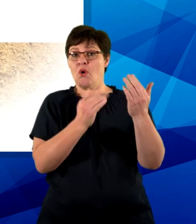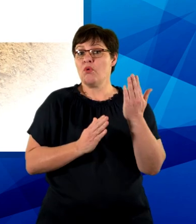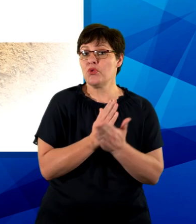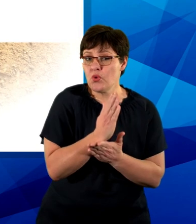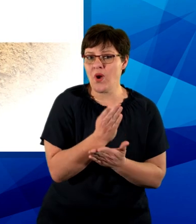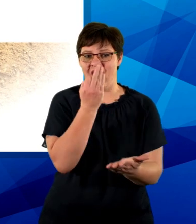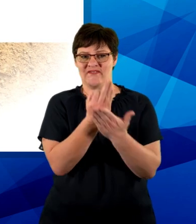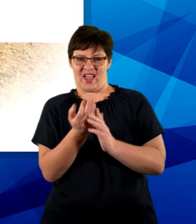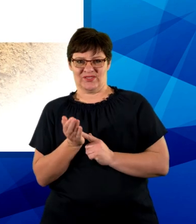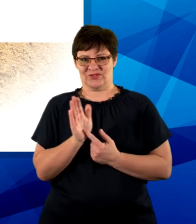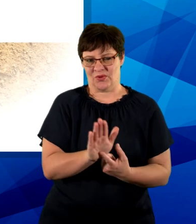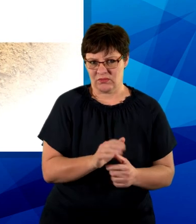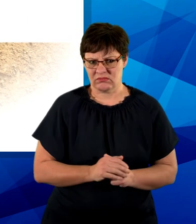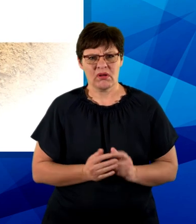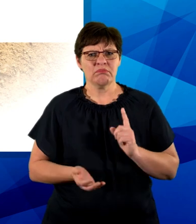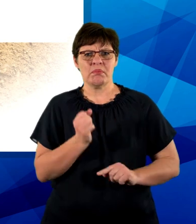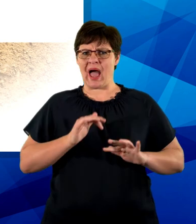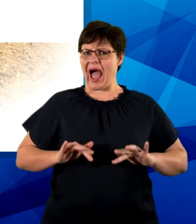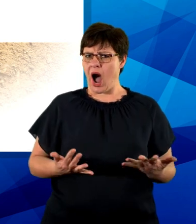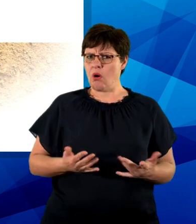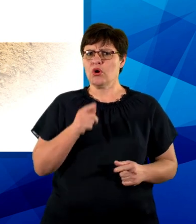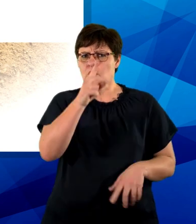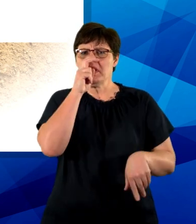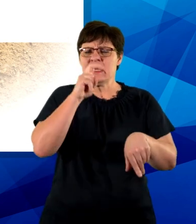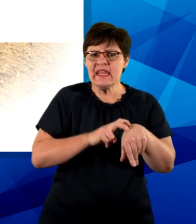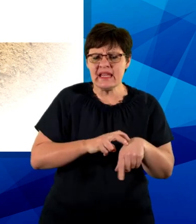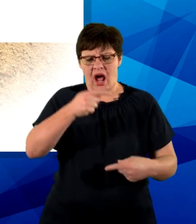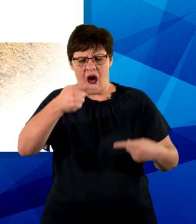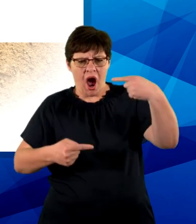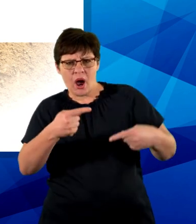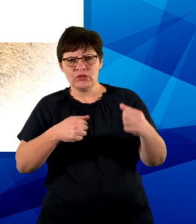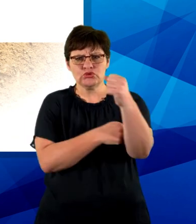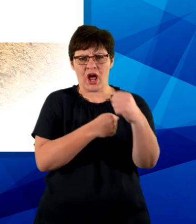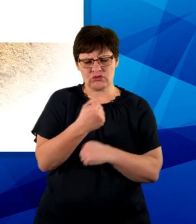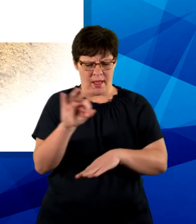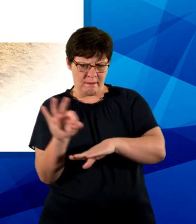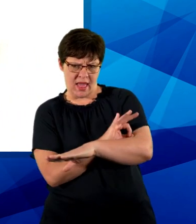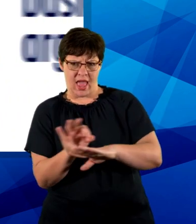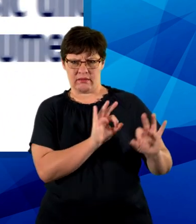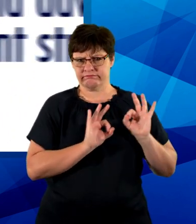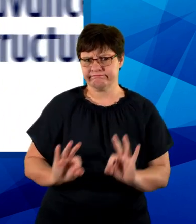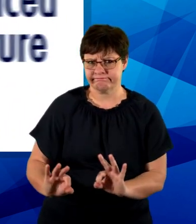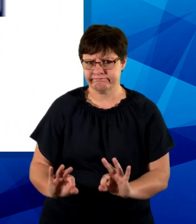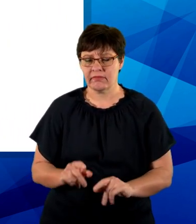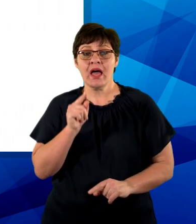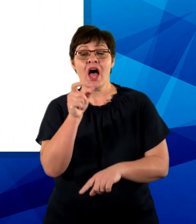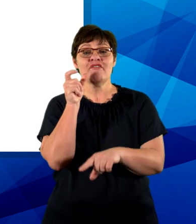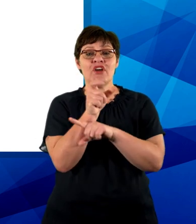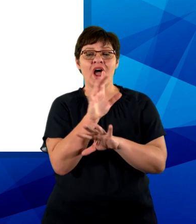To accomplish this you need to thoroughly plan the argument structure of your text. This video provides an introduction to